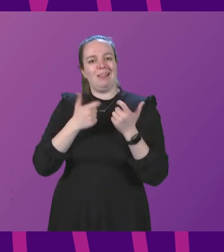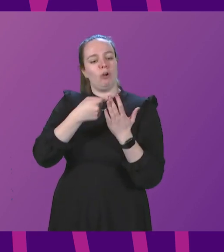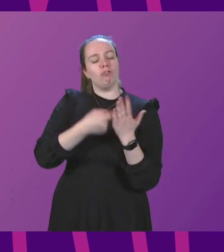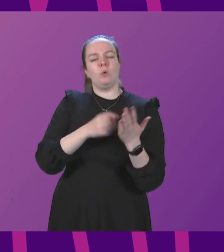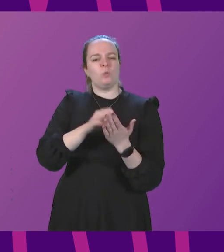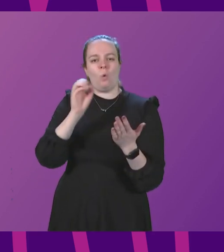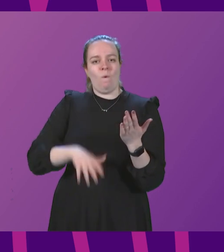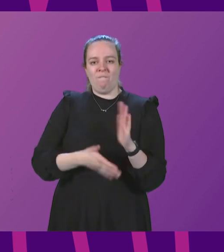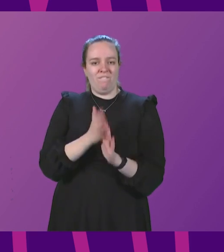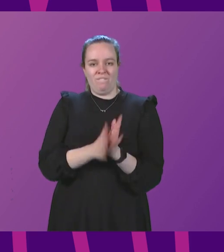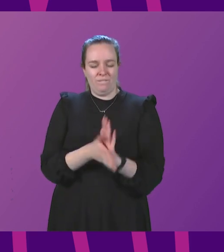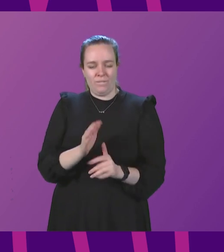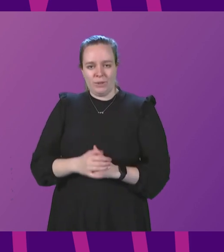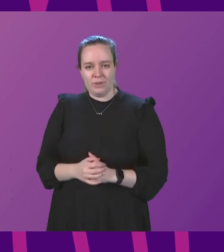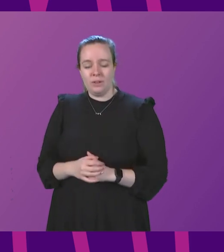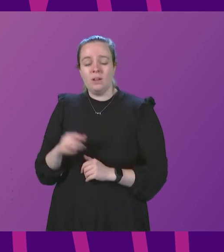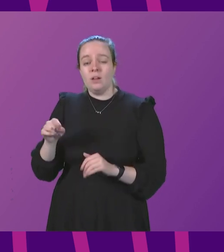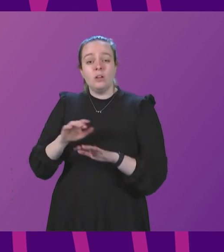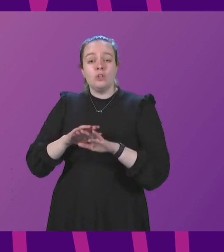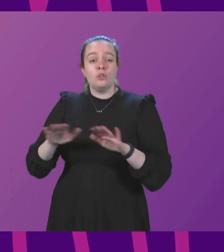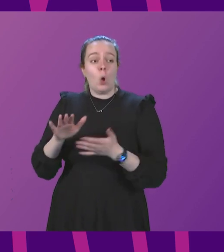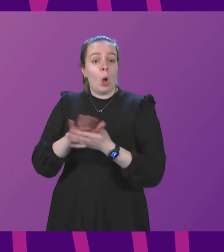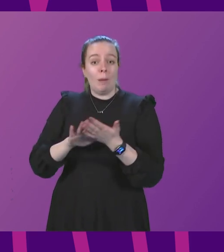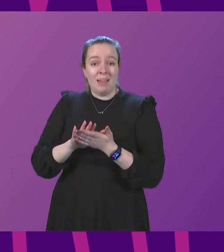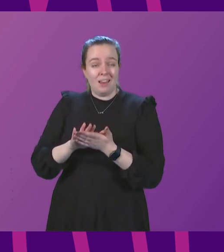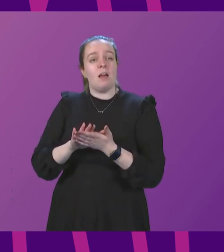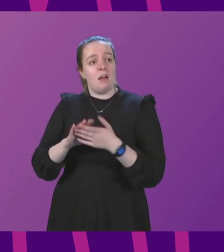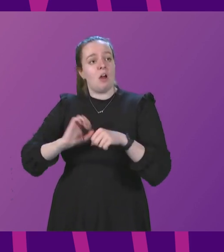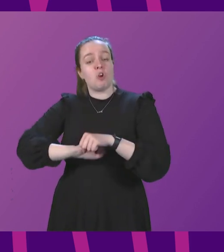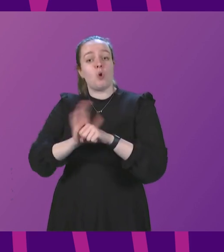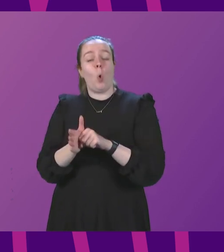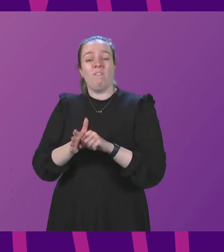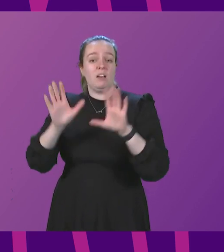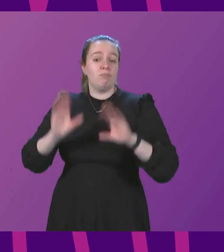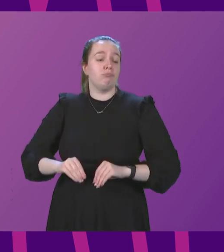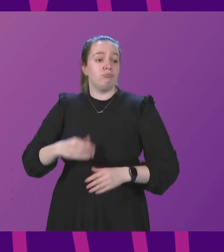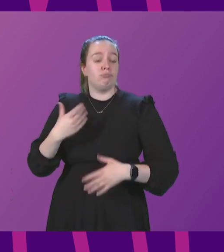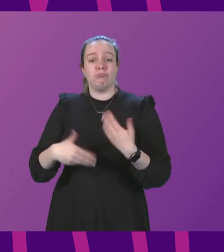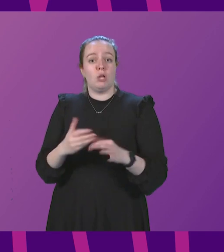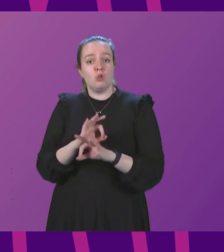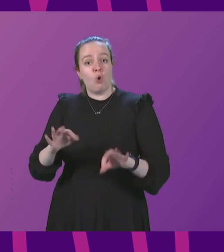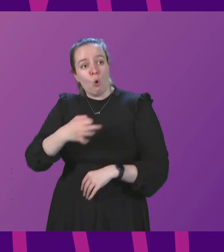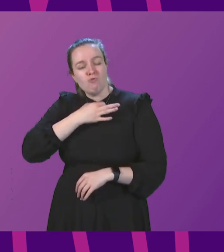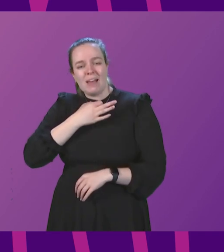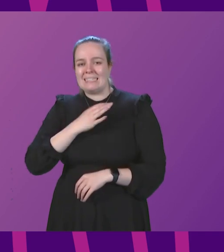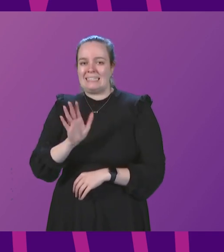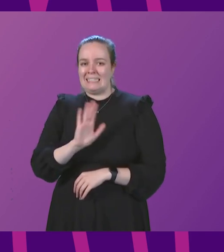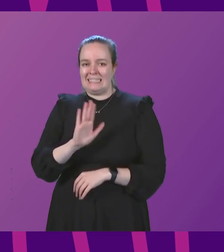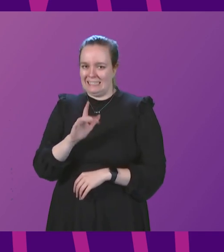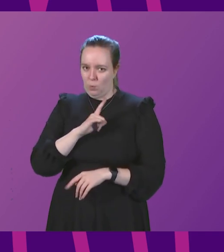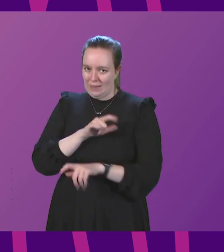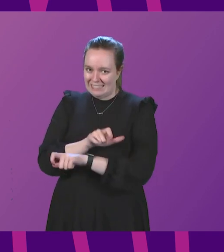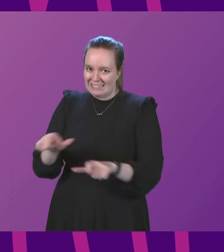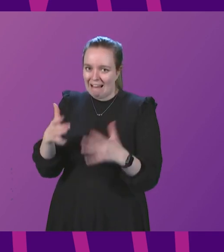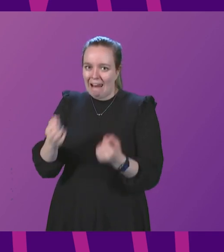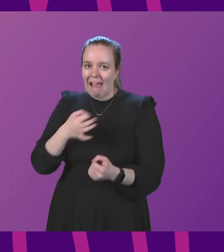imposed restrictions. But this should not be taken as a signal that COVID no longer presents any risk to health, because it clearly